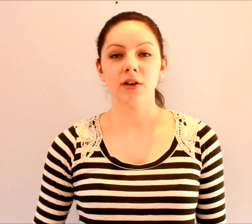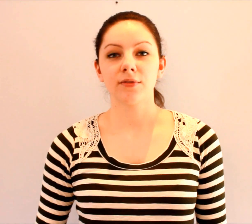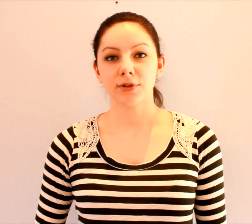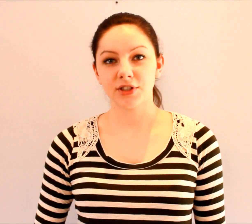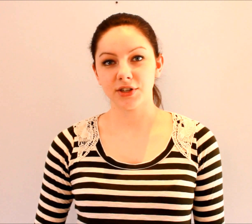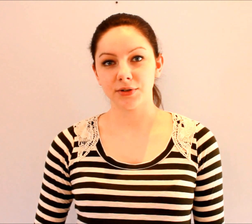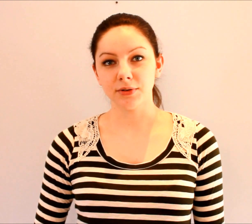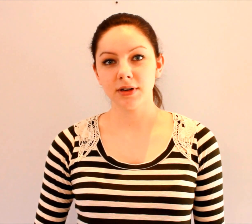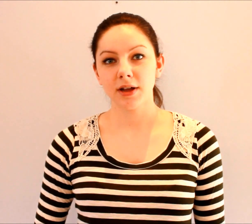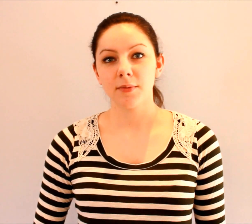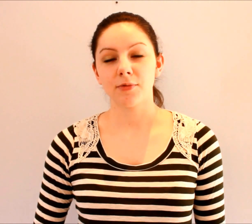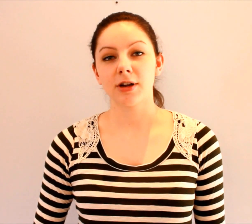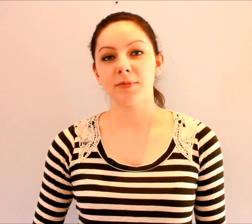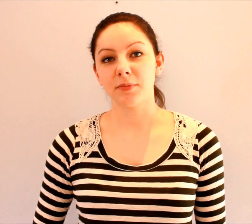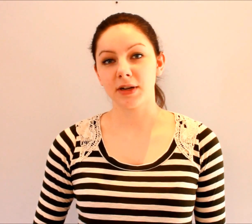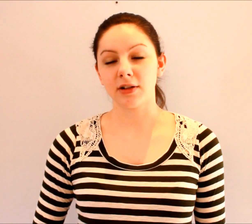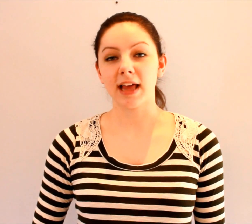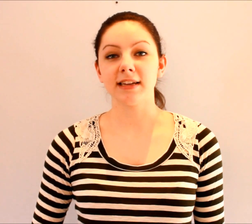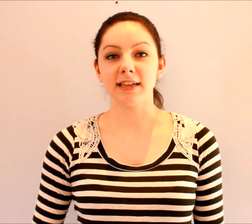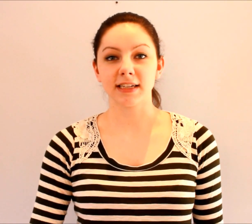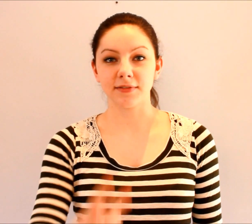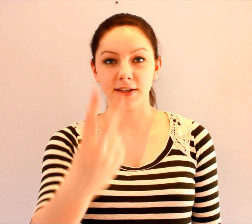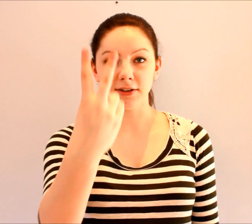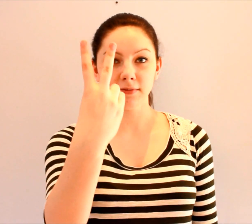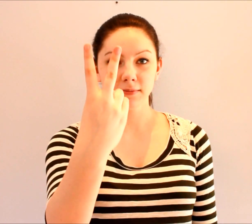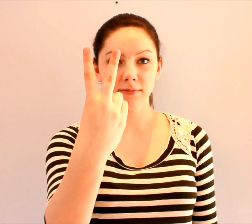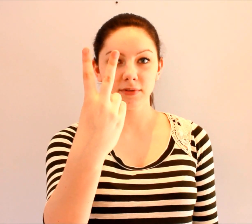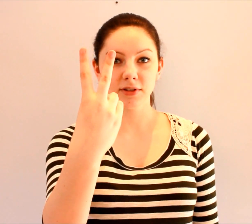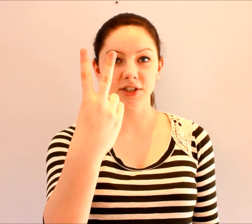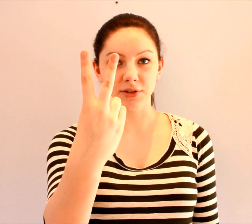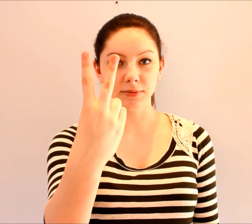For two, put up your middle and index finger. Two.